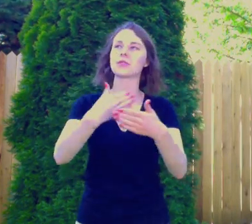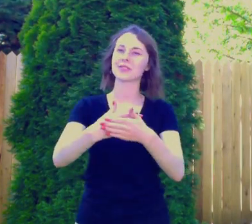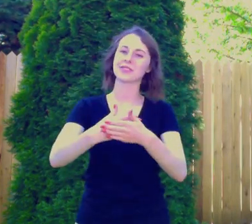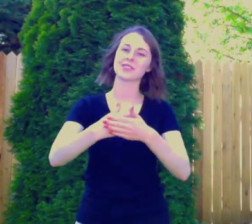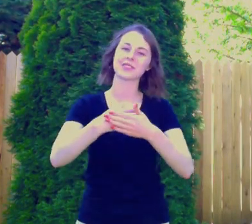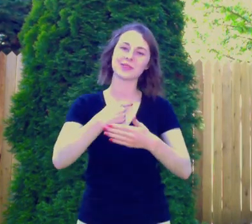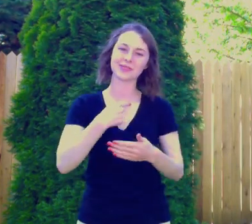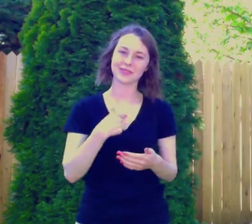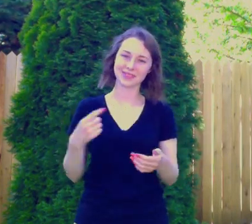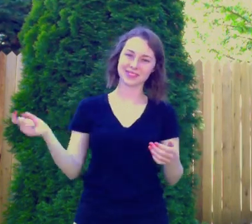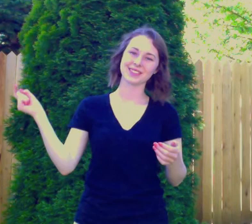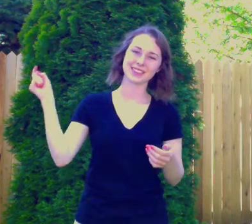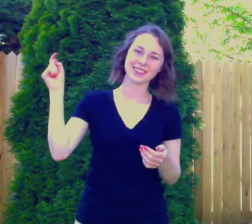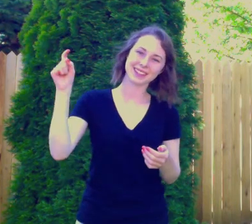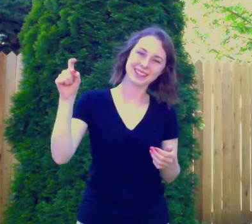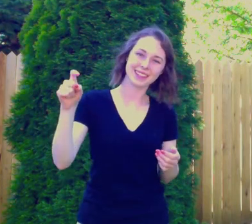need today